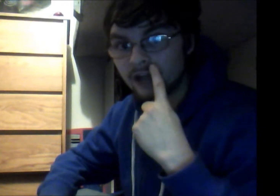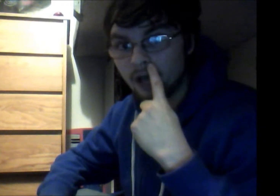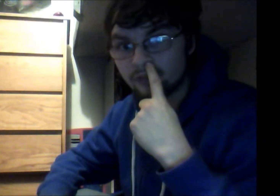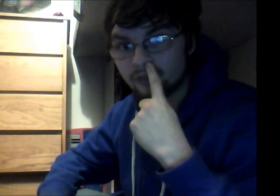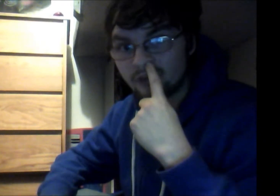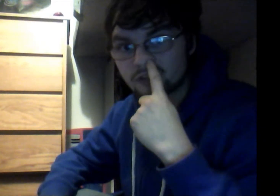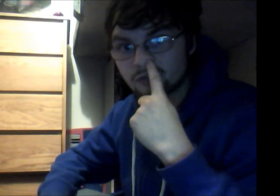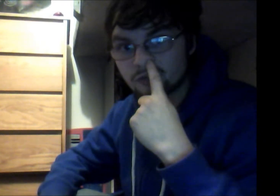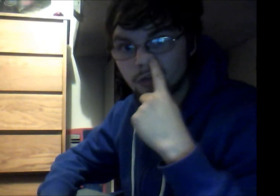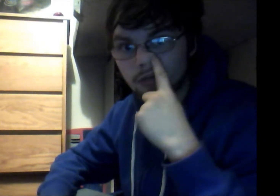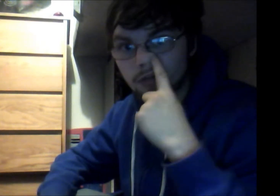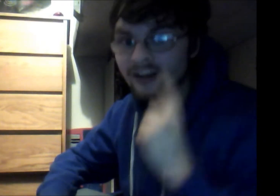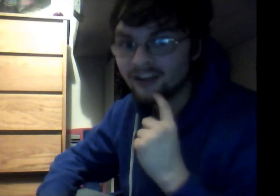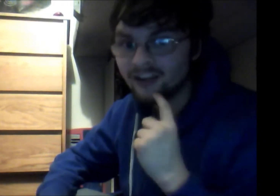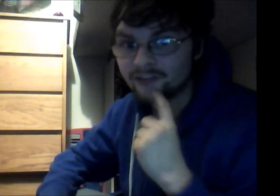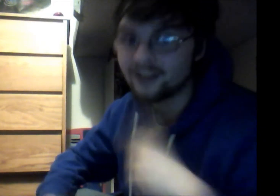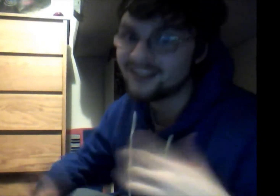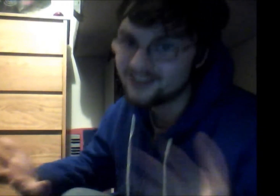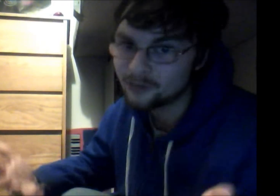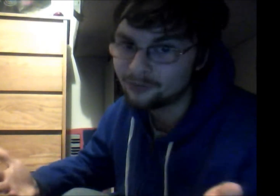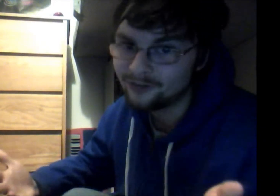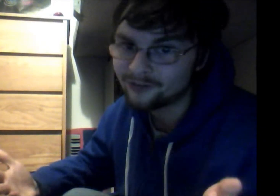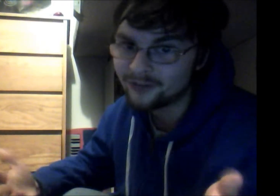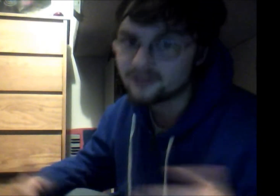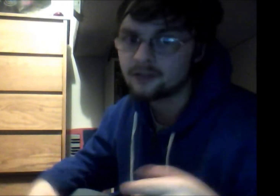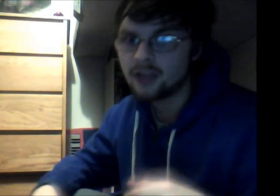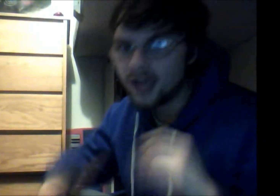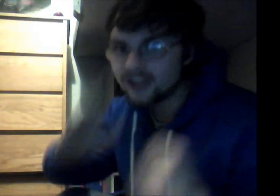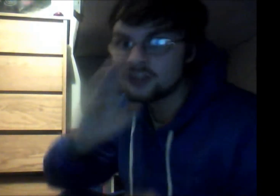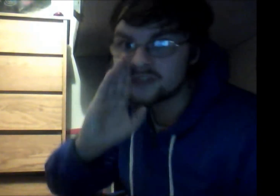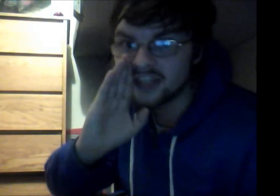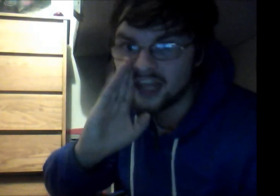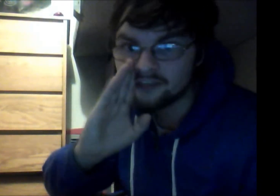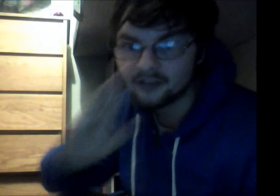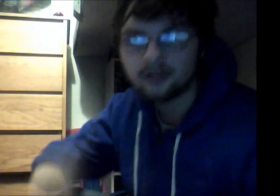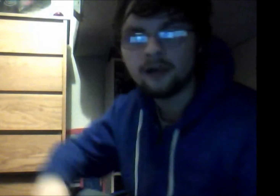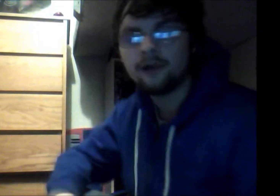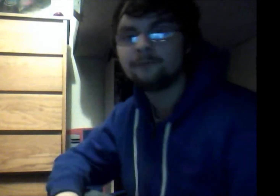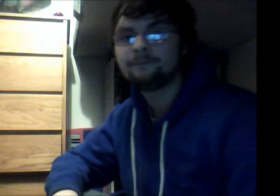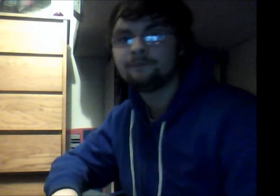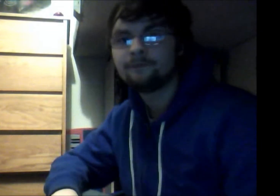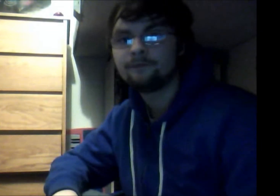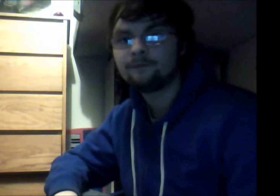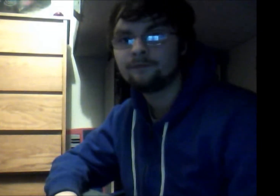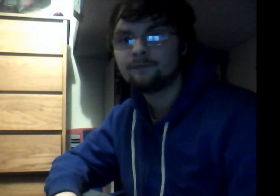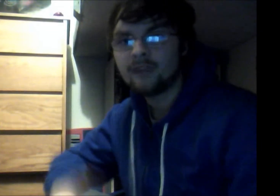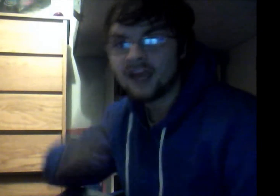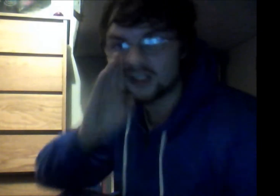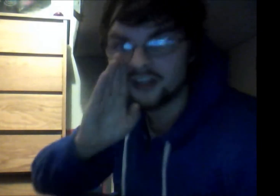it up in the nostril right or left it's your preference and